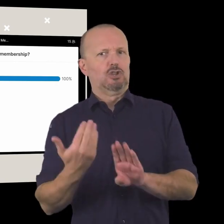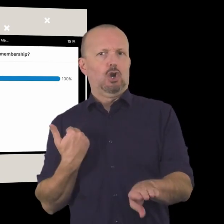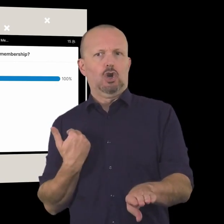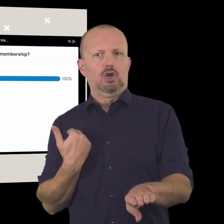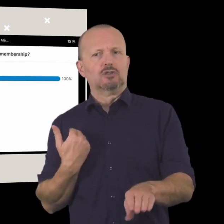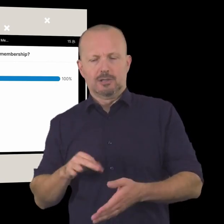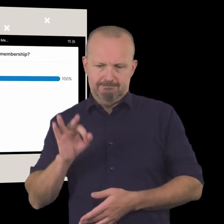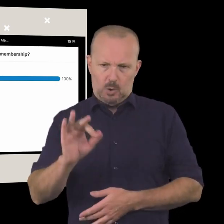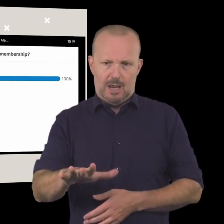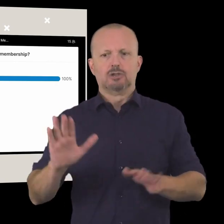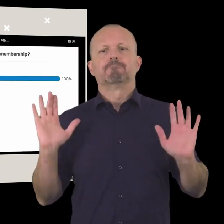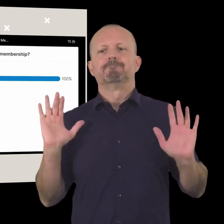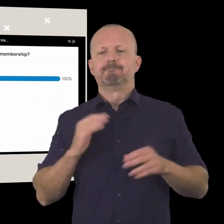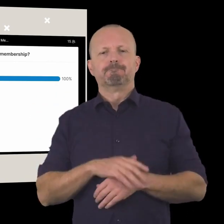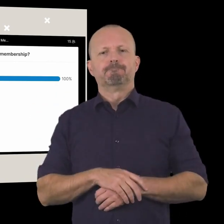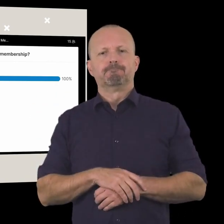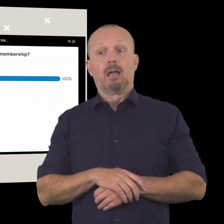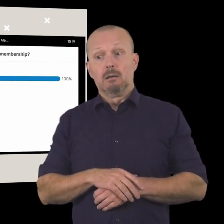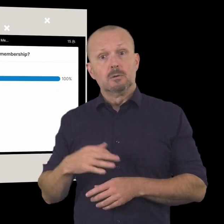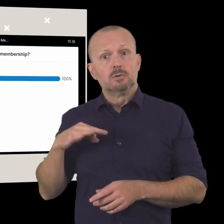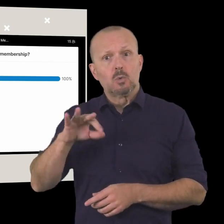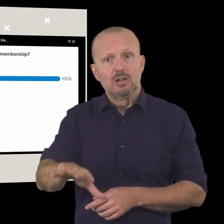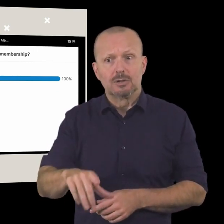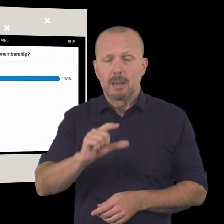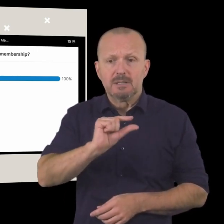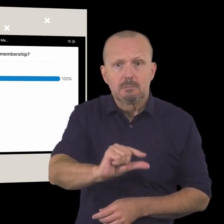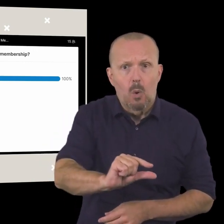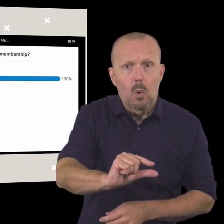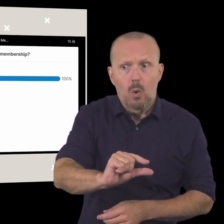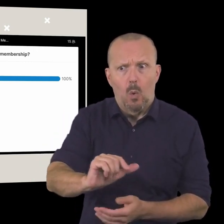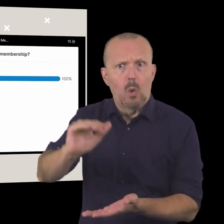return so donations can be both small or large